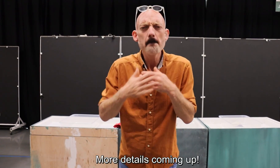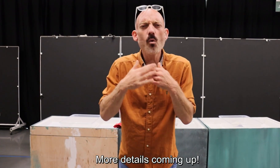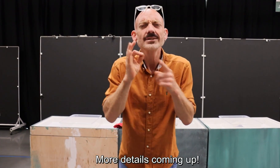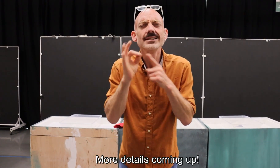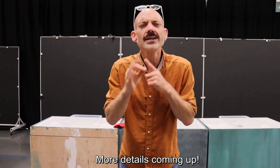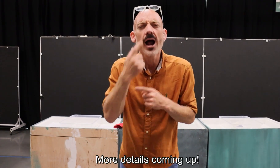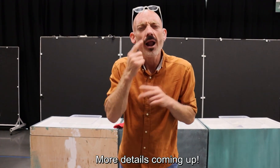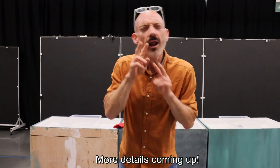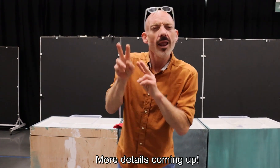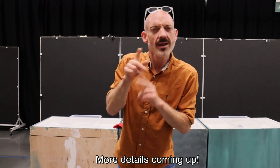More details coming up.